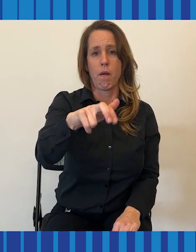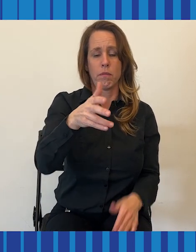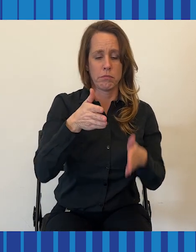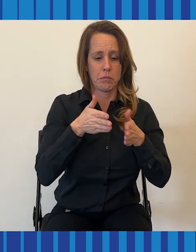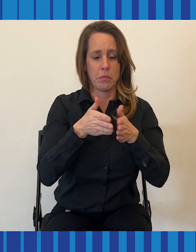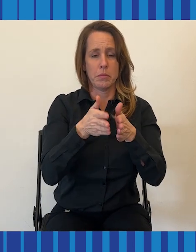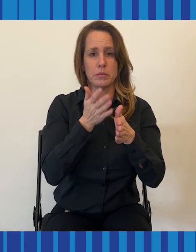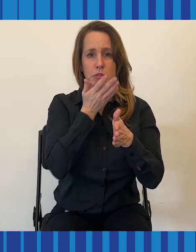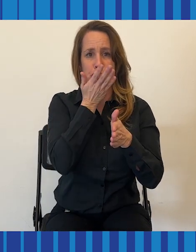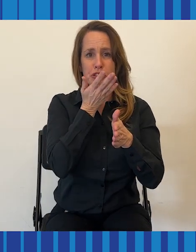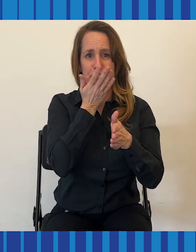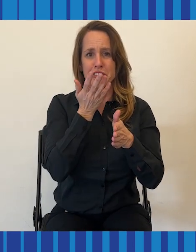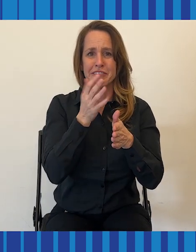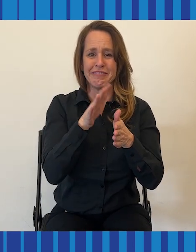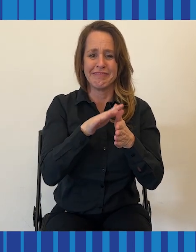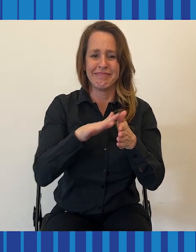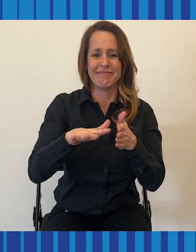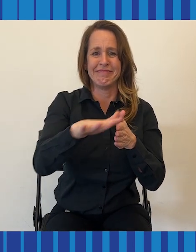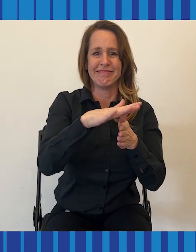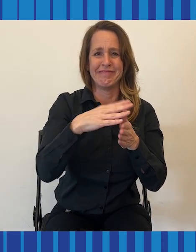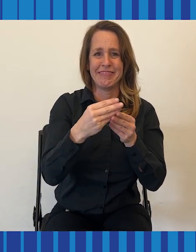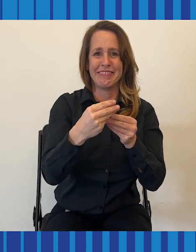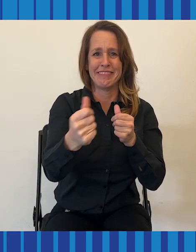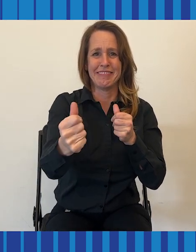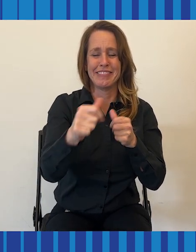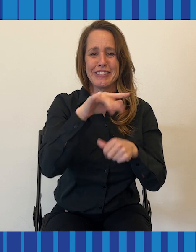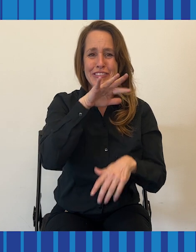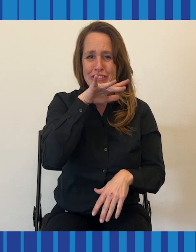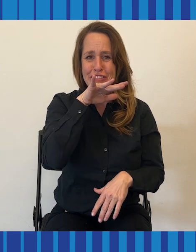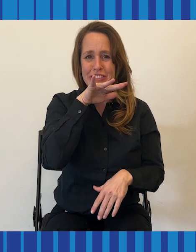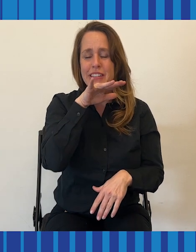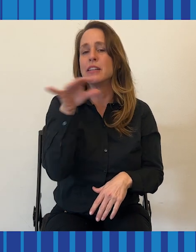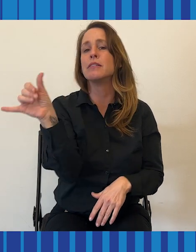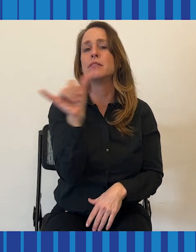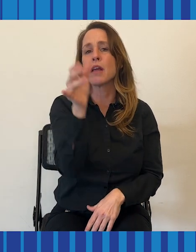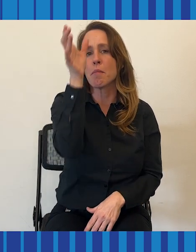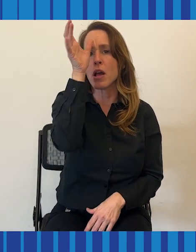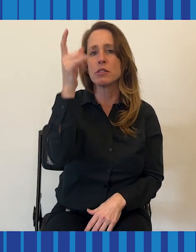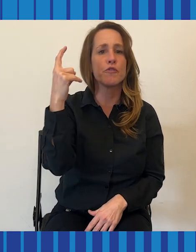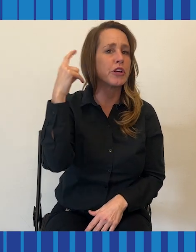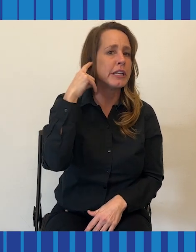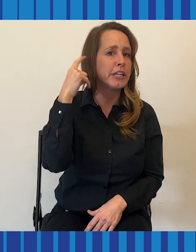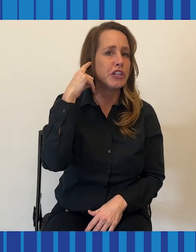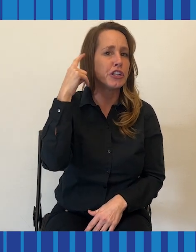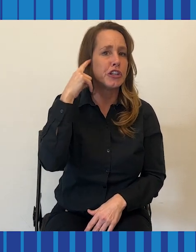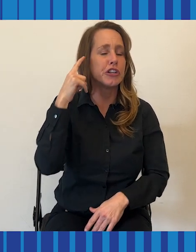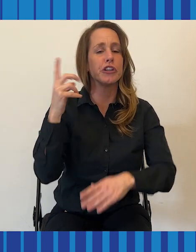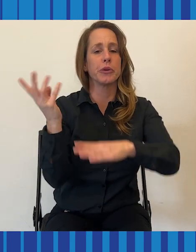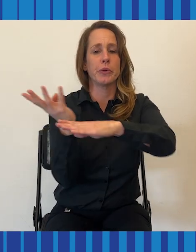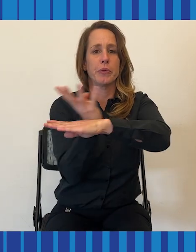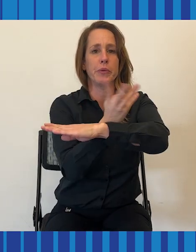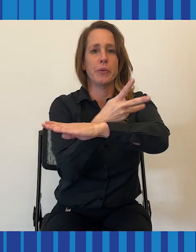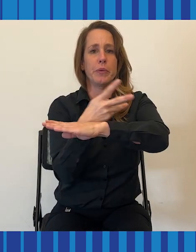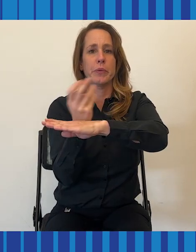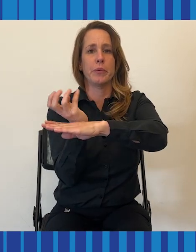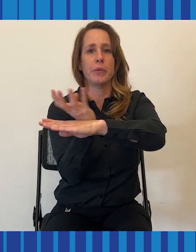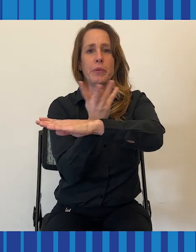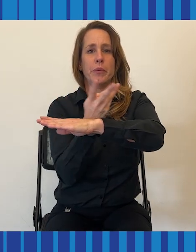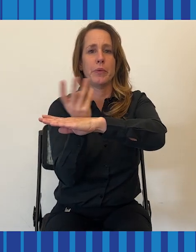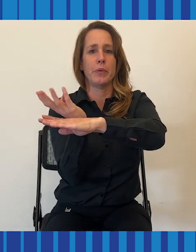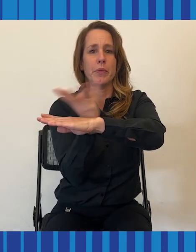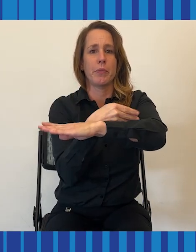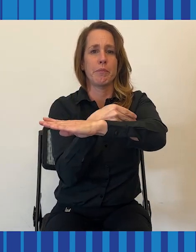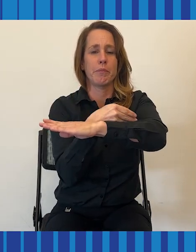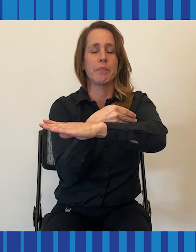sidewalks but walks down that, the grass gets worn down. That's what's mechanically happening to your ear over time with